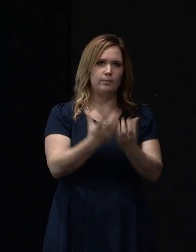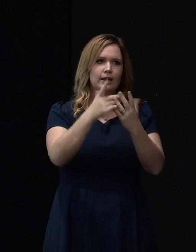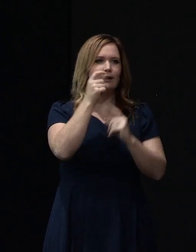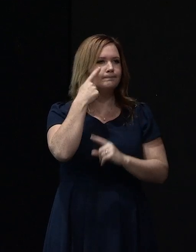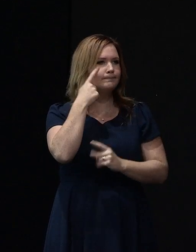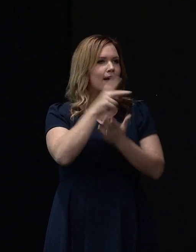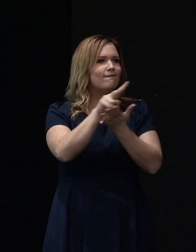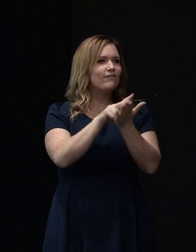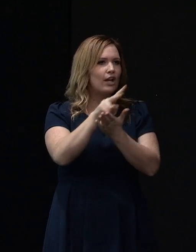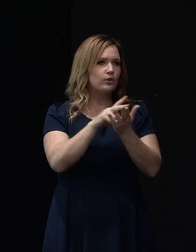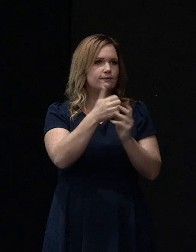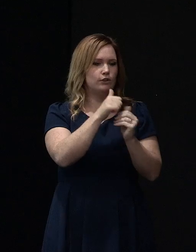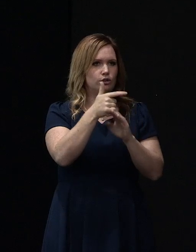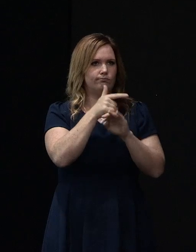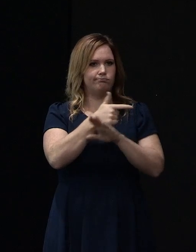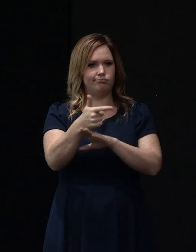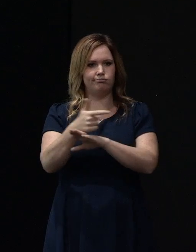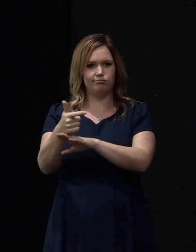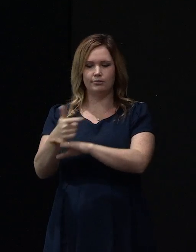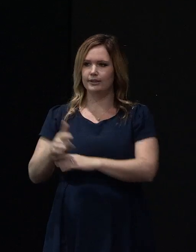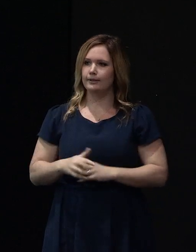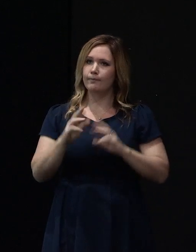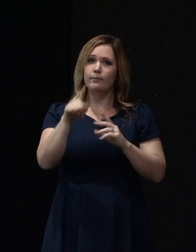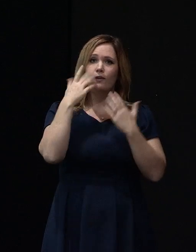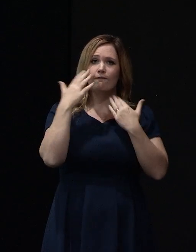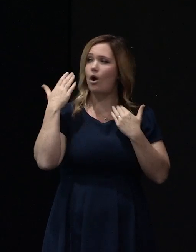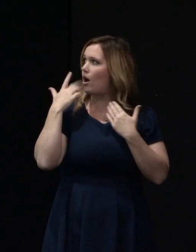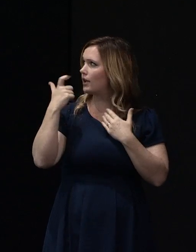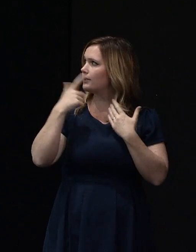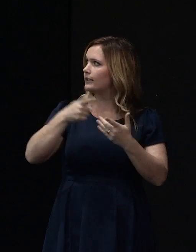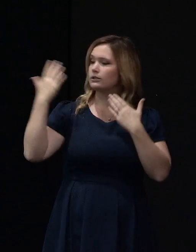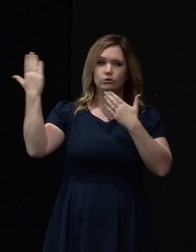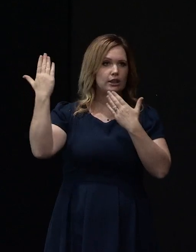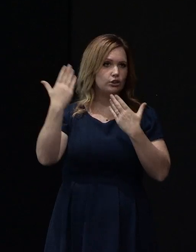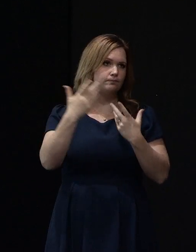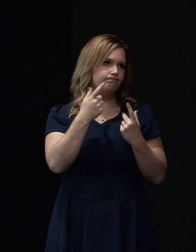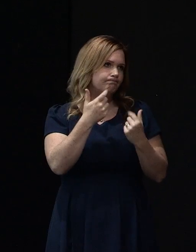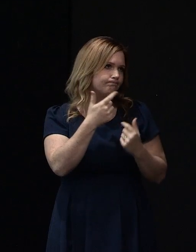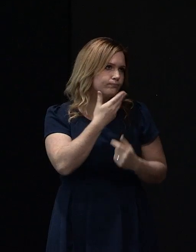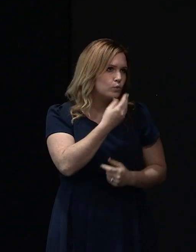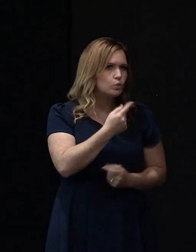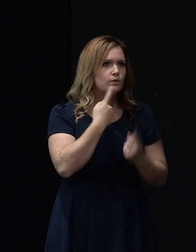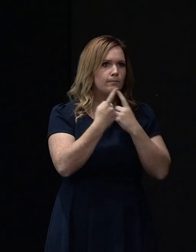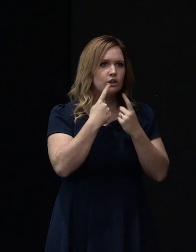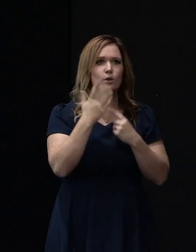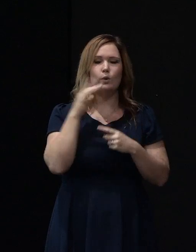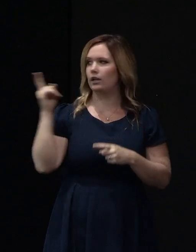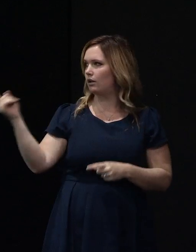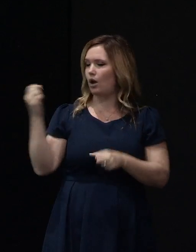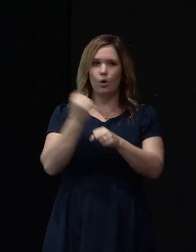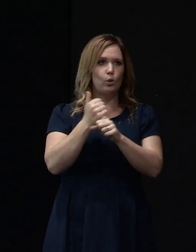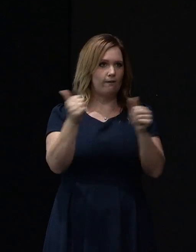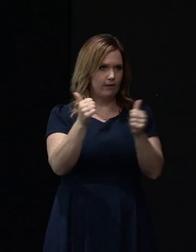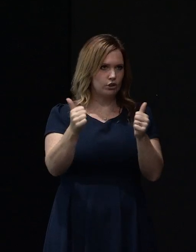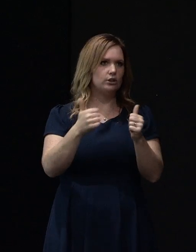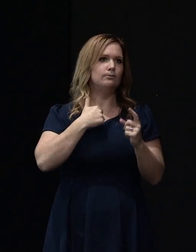videos that we've been taking recently. I hope you find the presentation informative and when Gordon is finished, he and I and